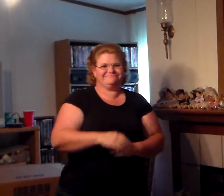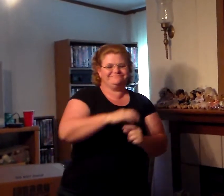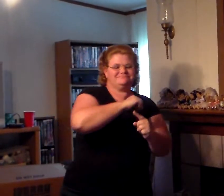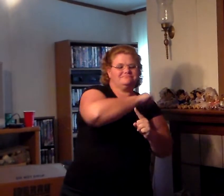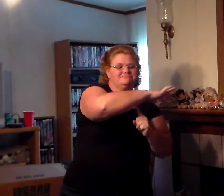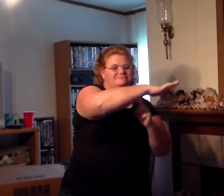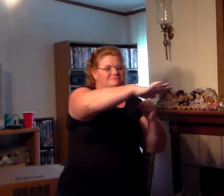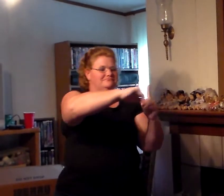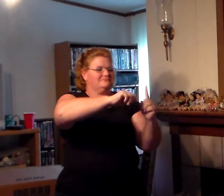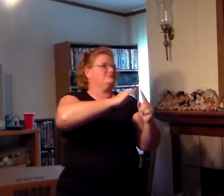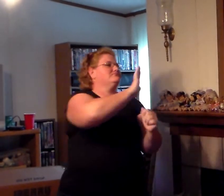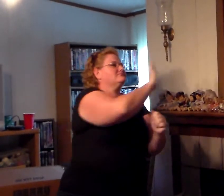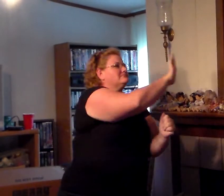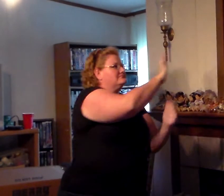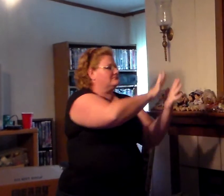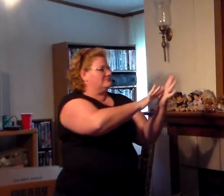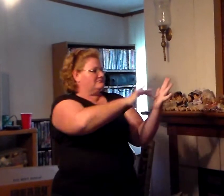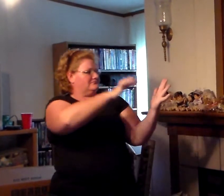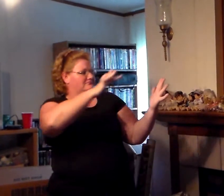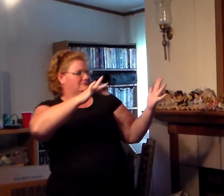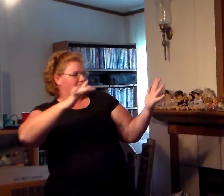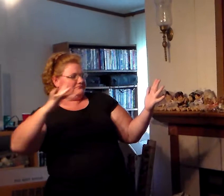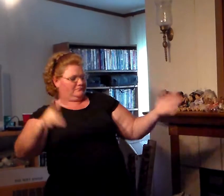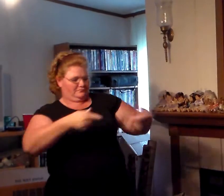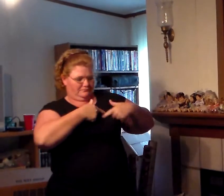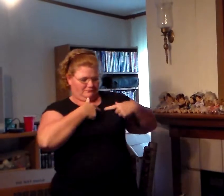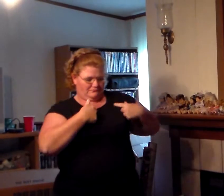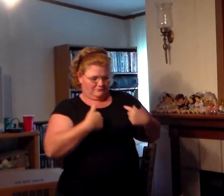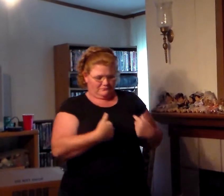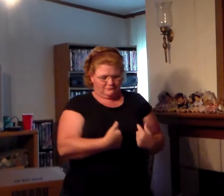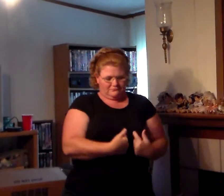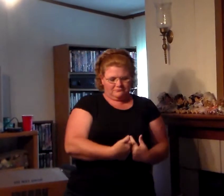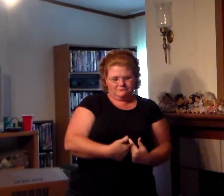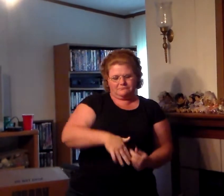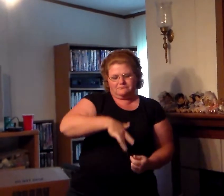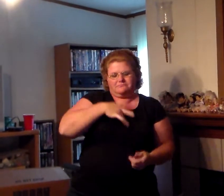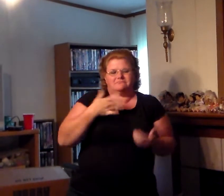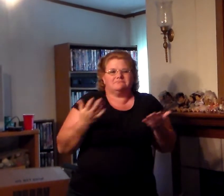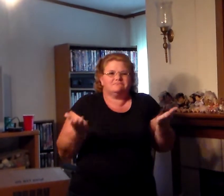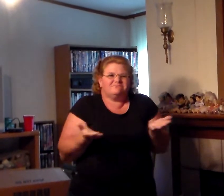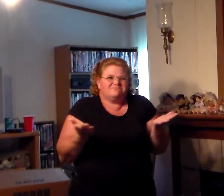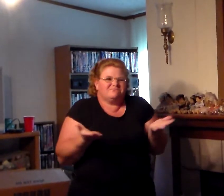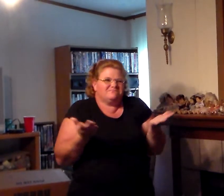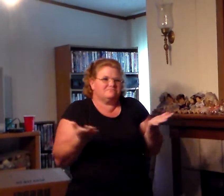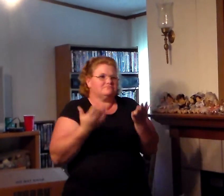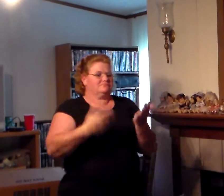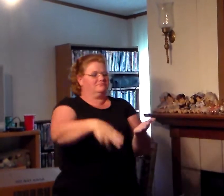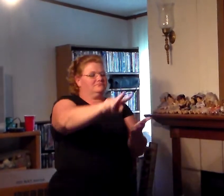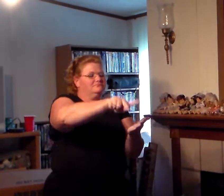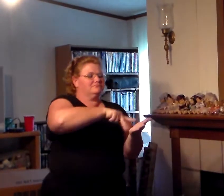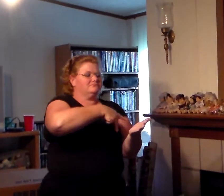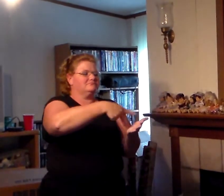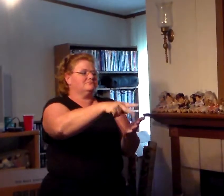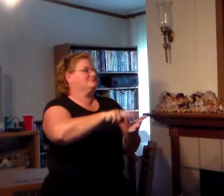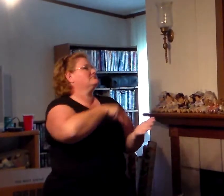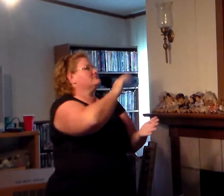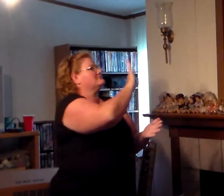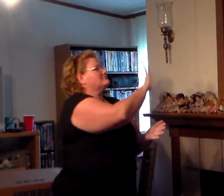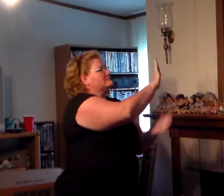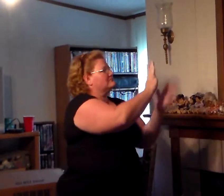Surrounded by your glory What will my heart feel? I dance for you,